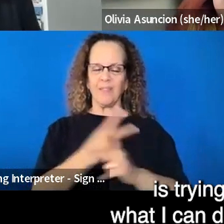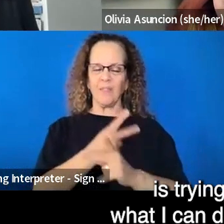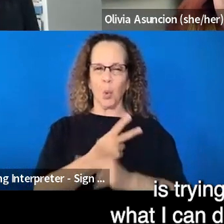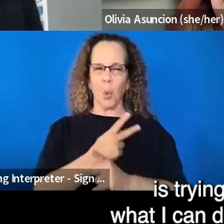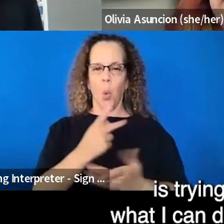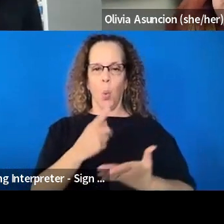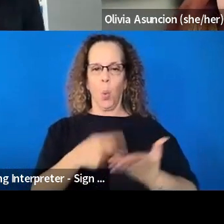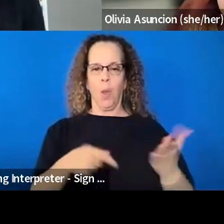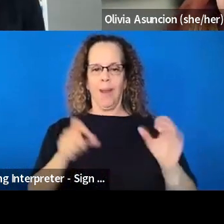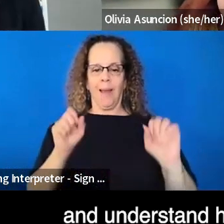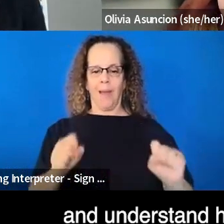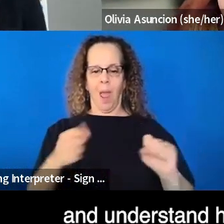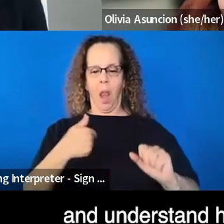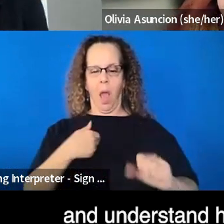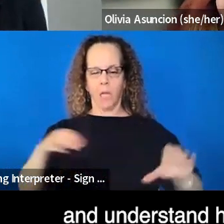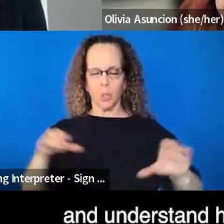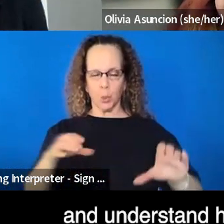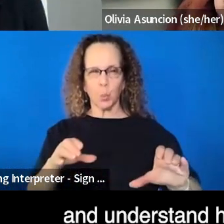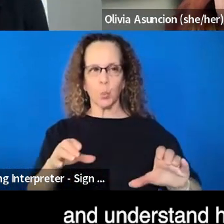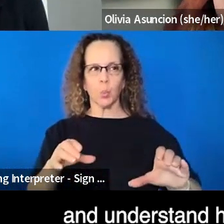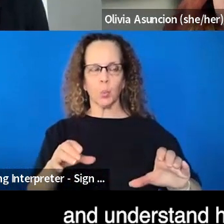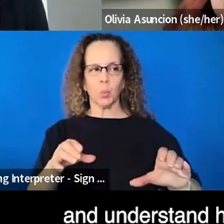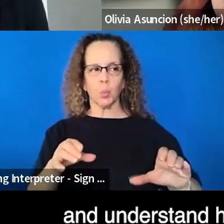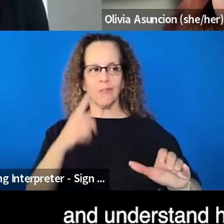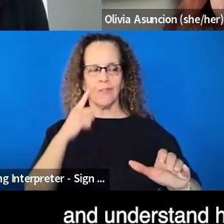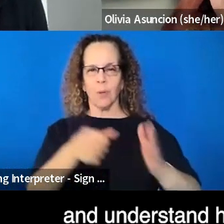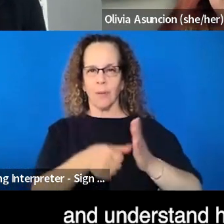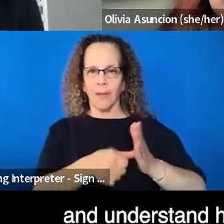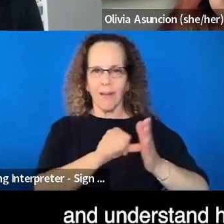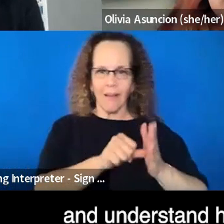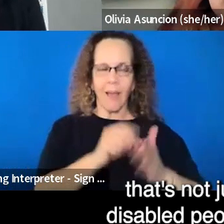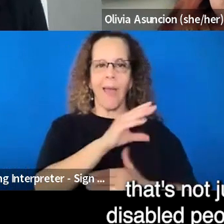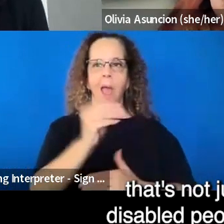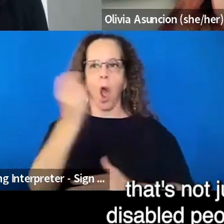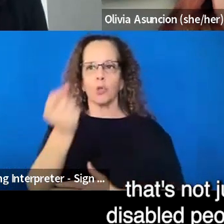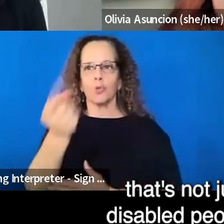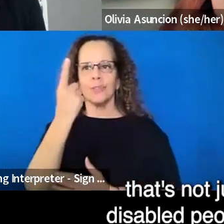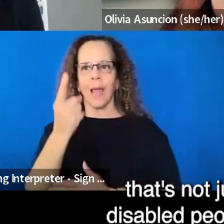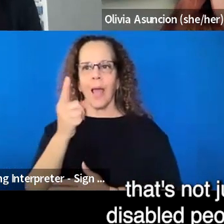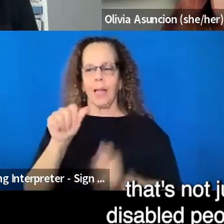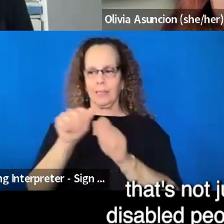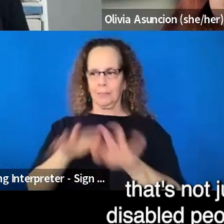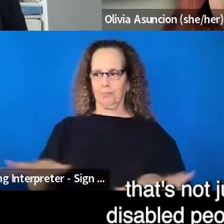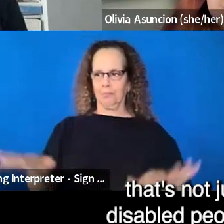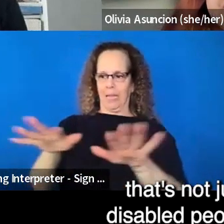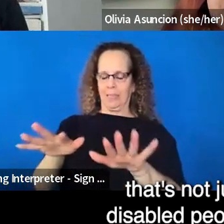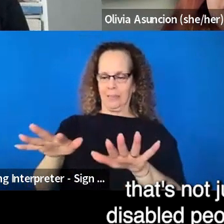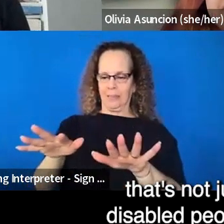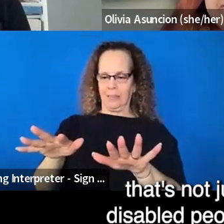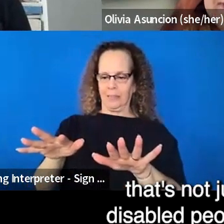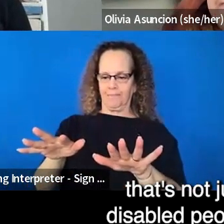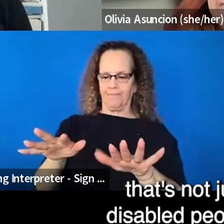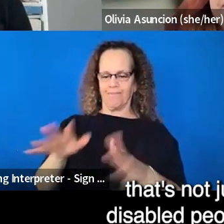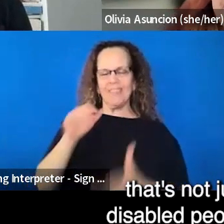to emphasize and understand how to create spaces that not, that's not just